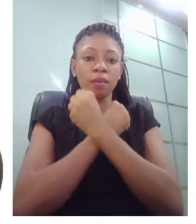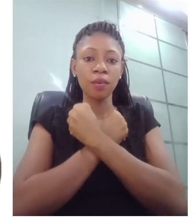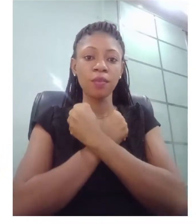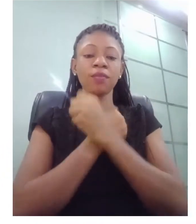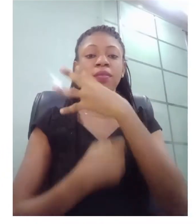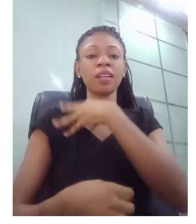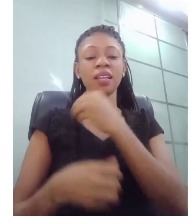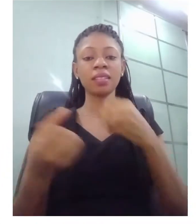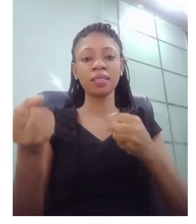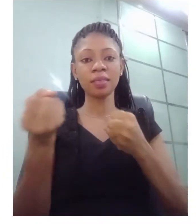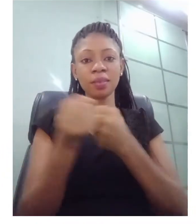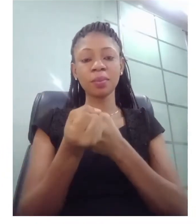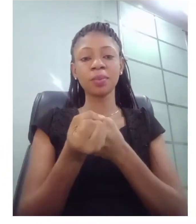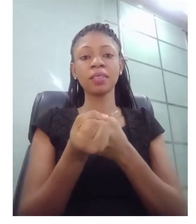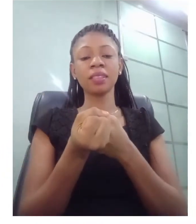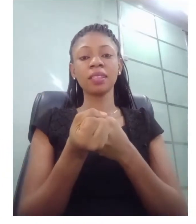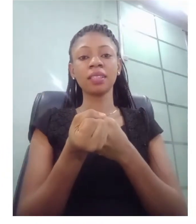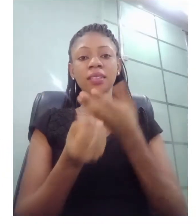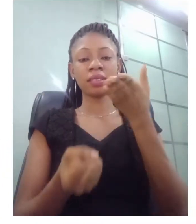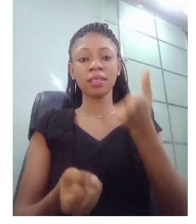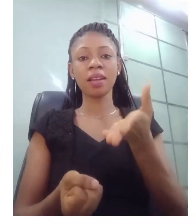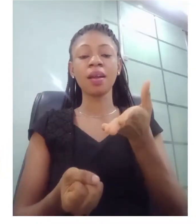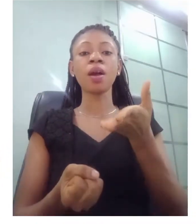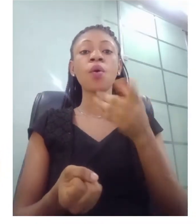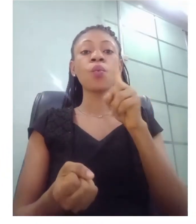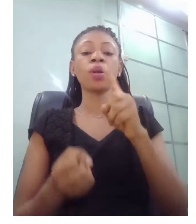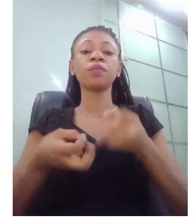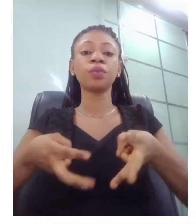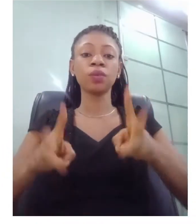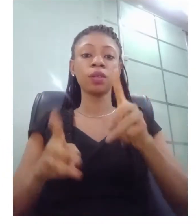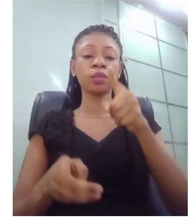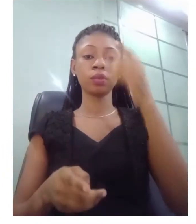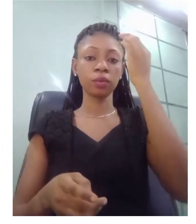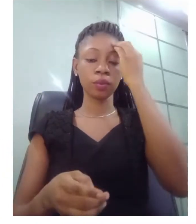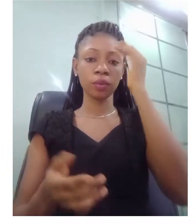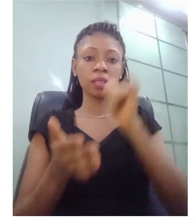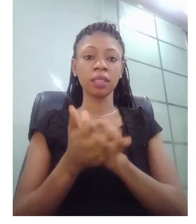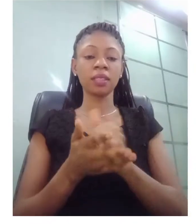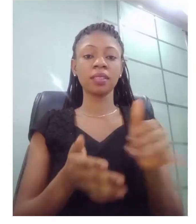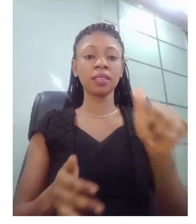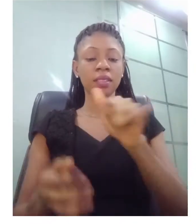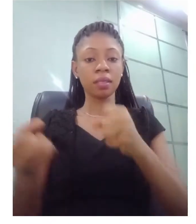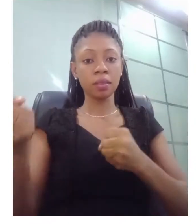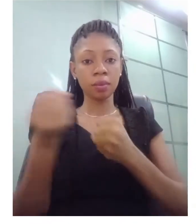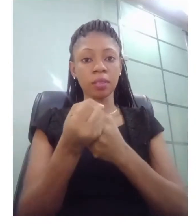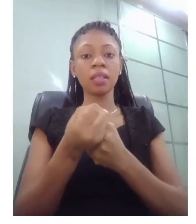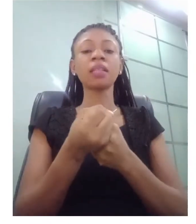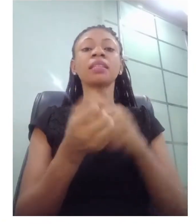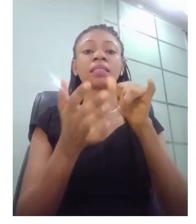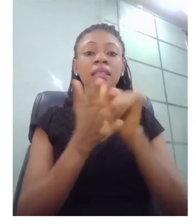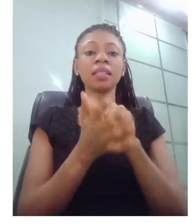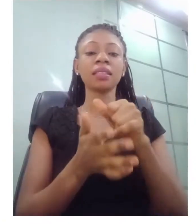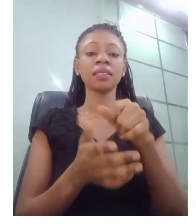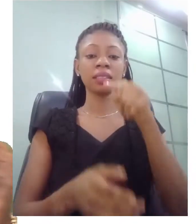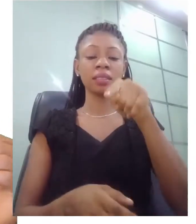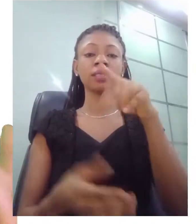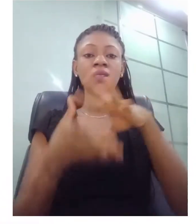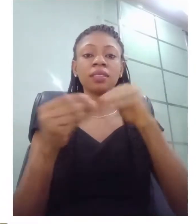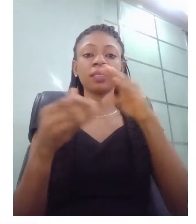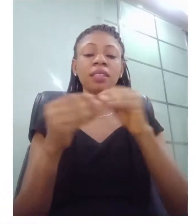her and one of the ways you would know that they supported her was that she said that they took her to